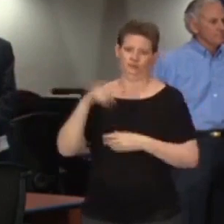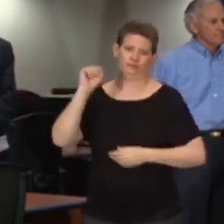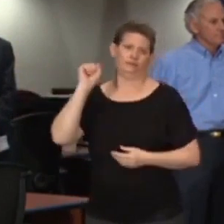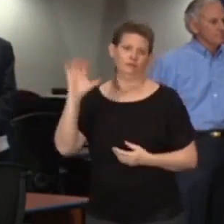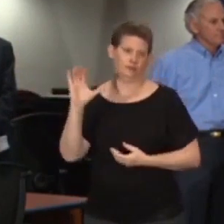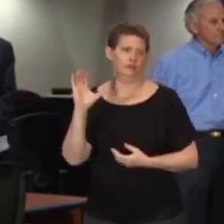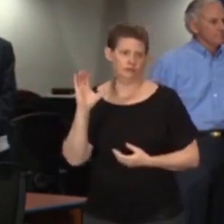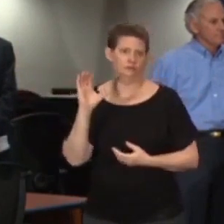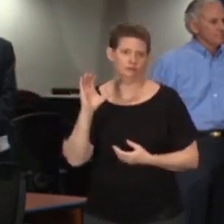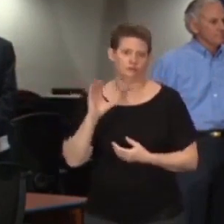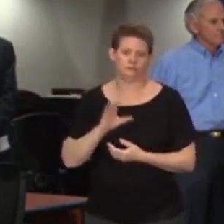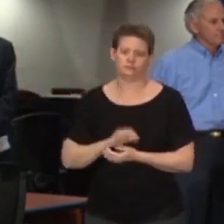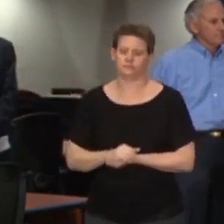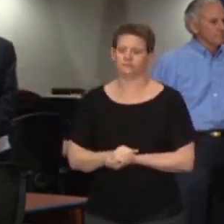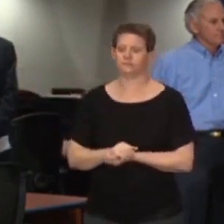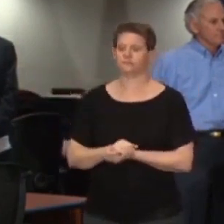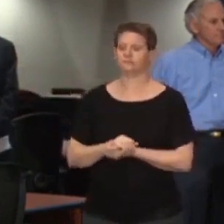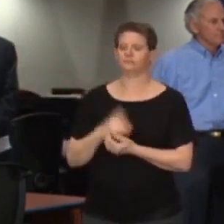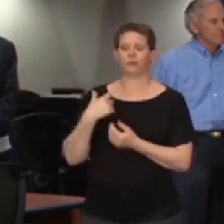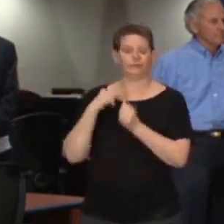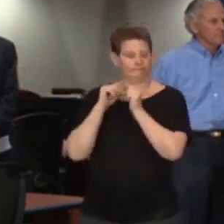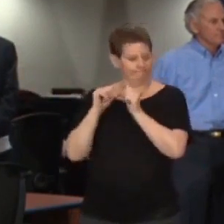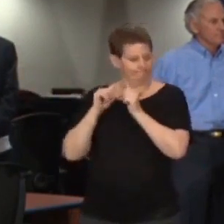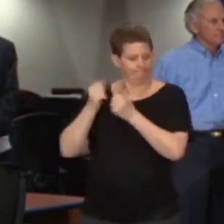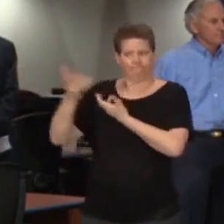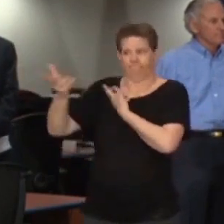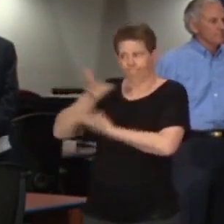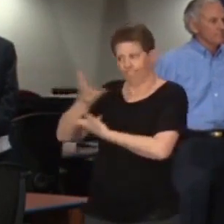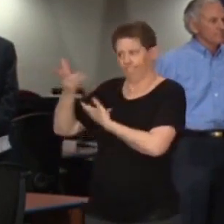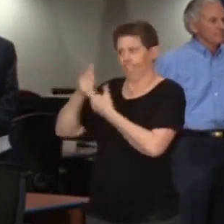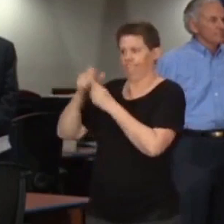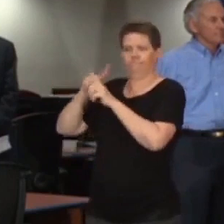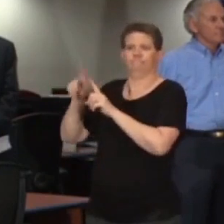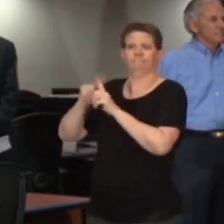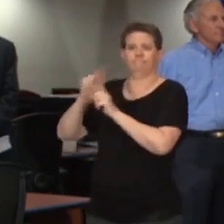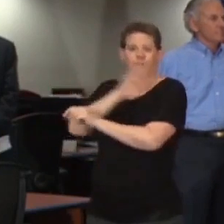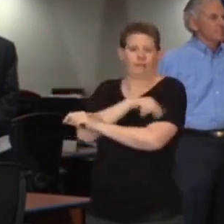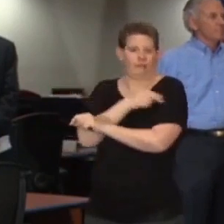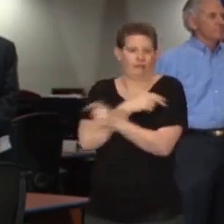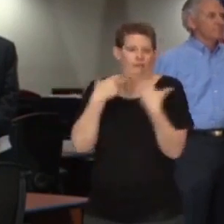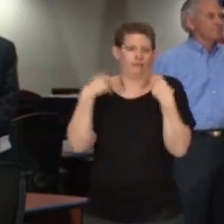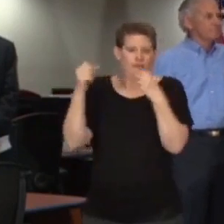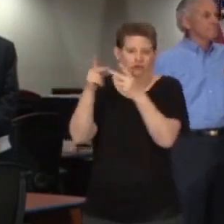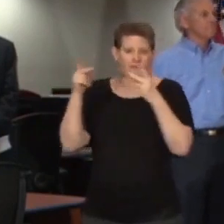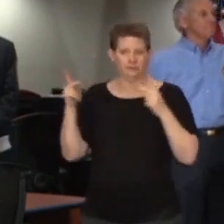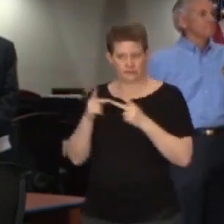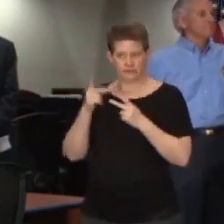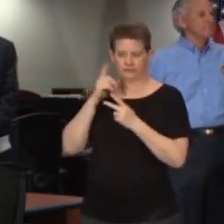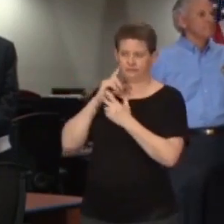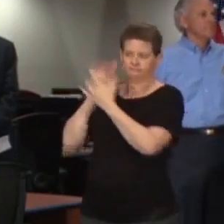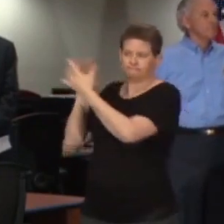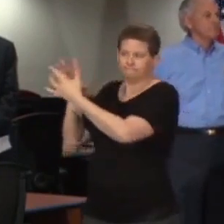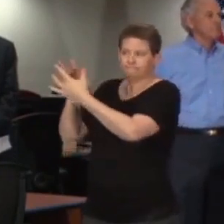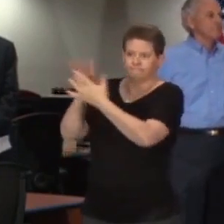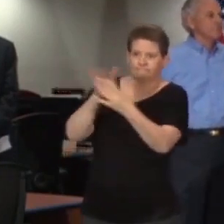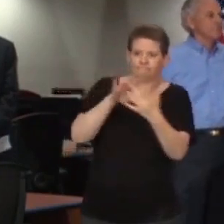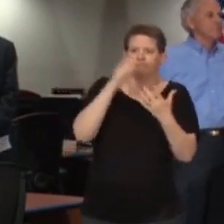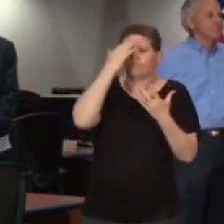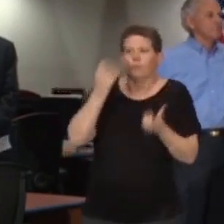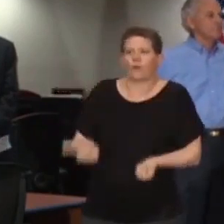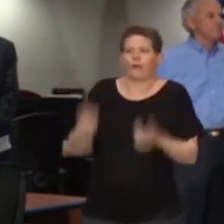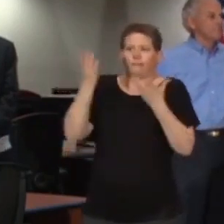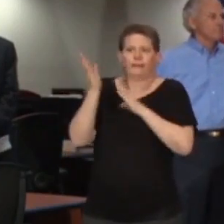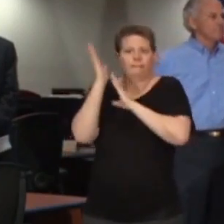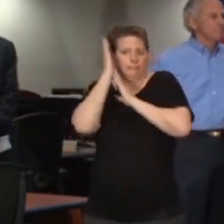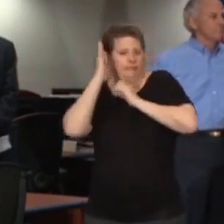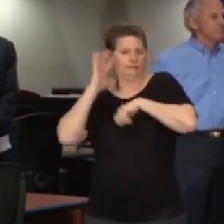today, we continue to work with healthcare facilities to stay updated on the availability of acute care beds throughout